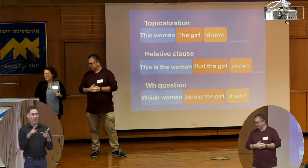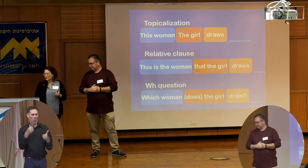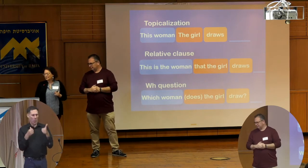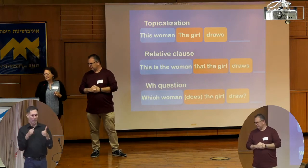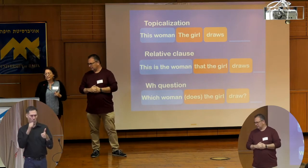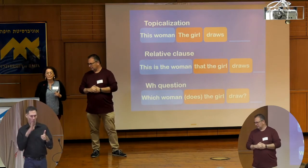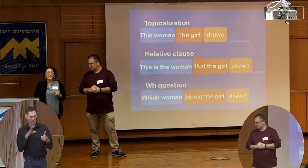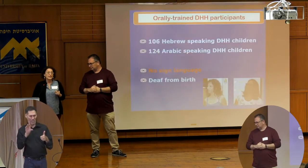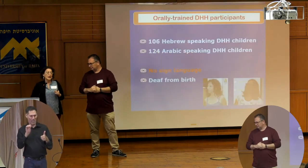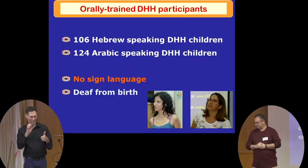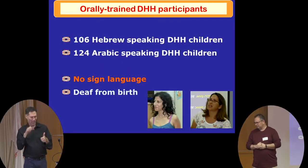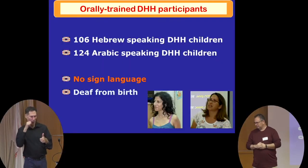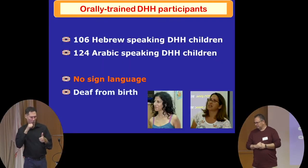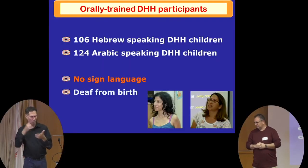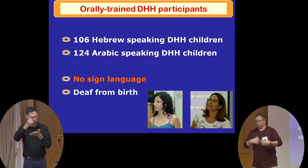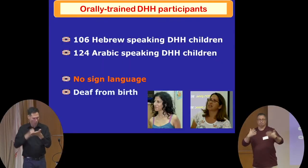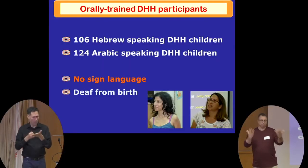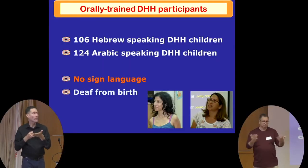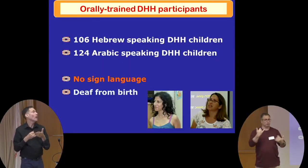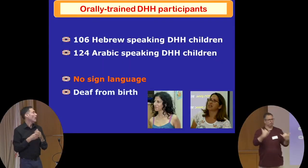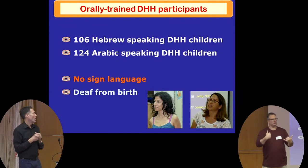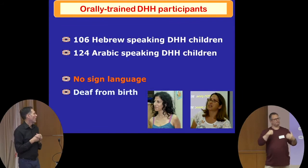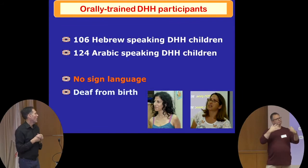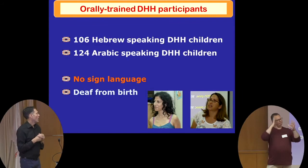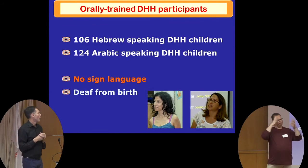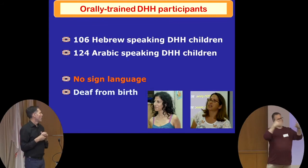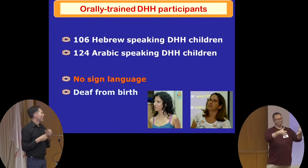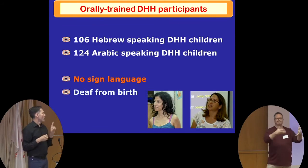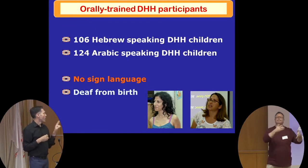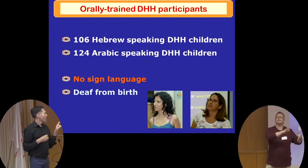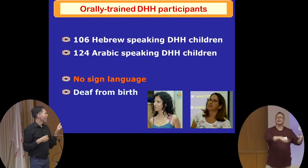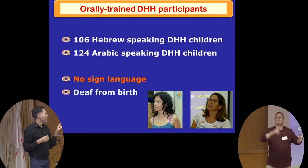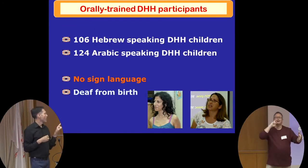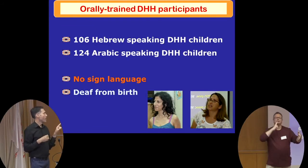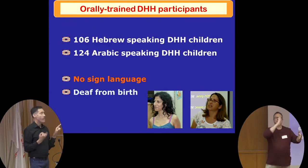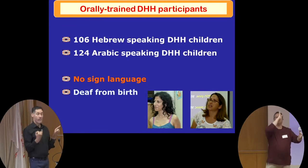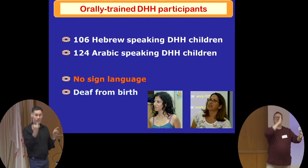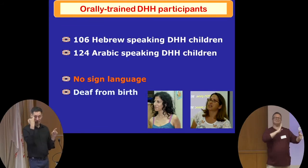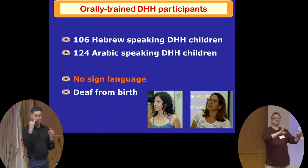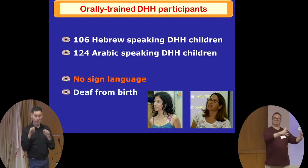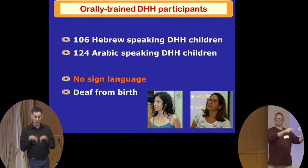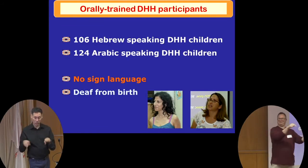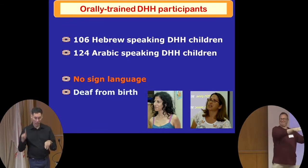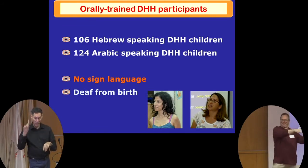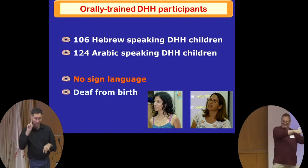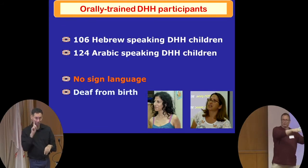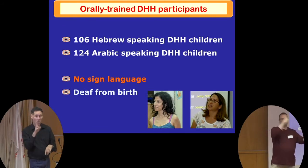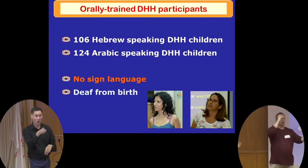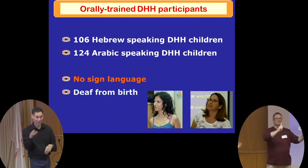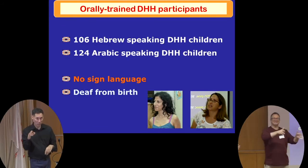draw. Now what do we find in children who are deaf and hard of hearing and they are only exposed